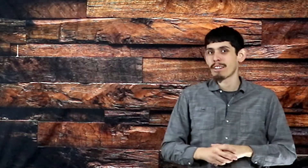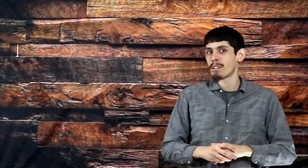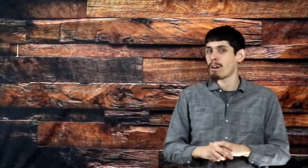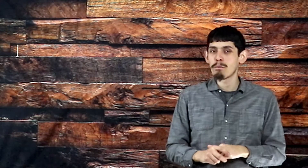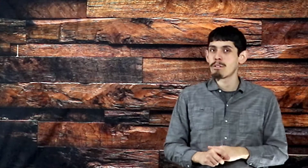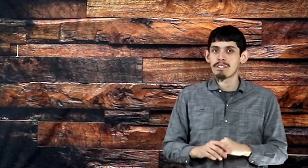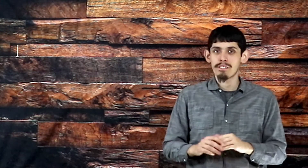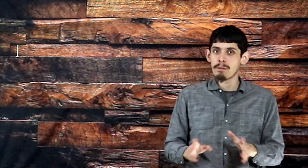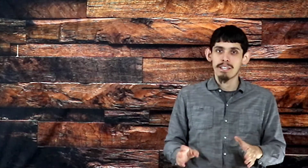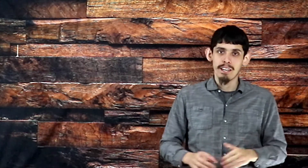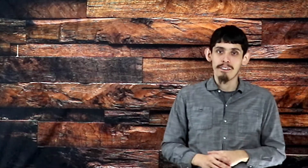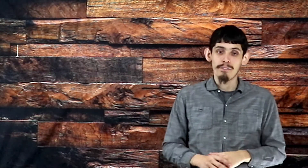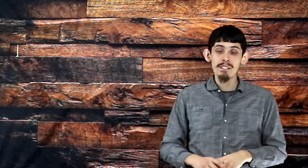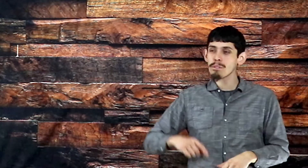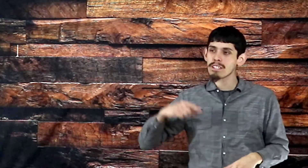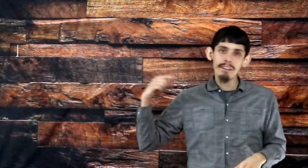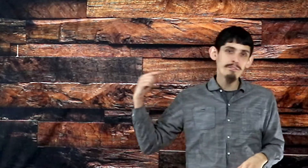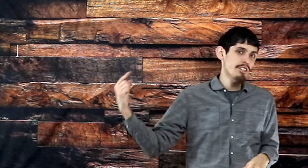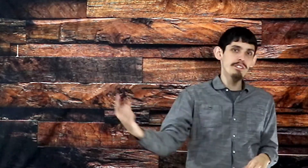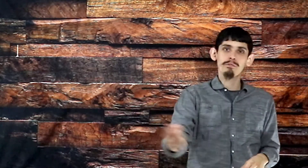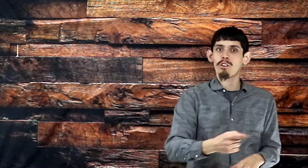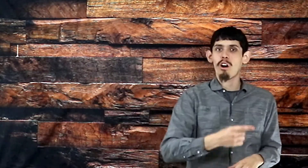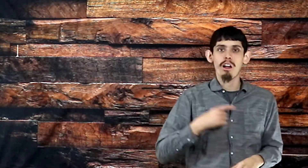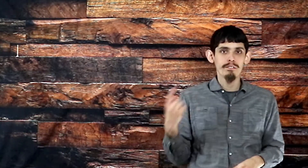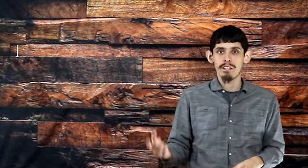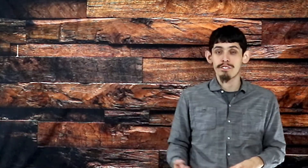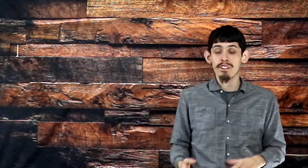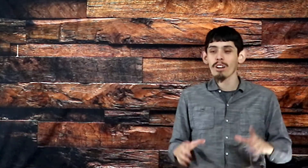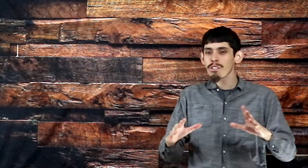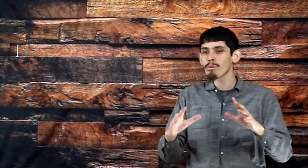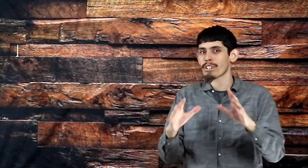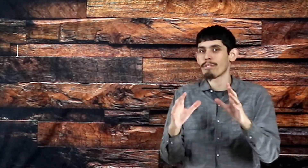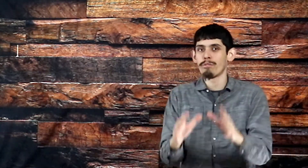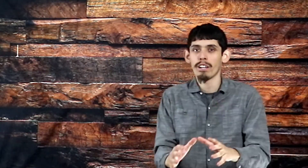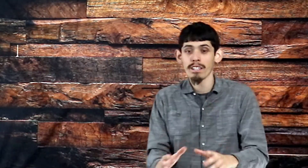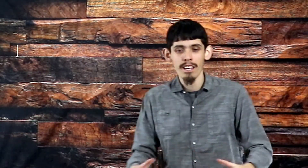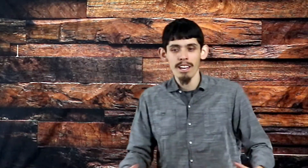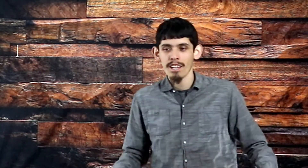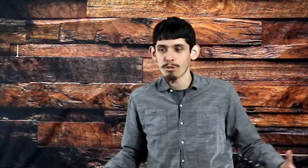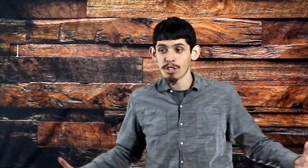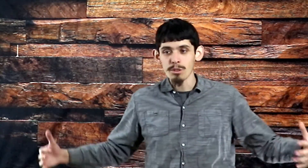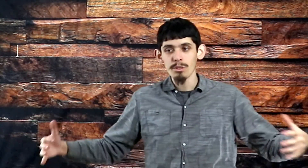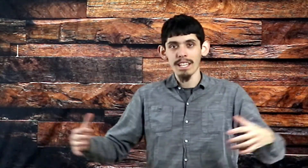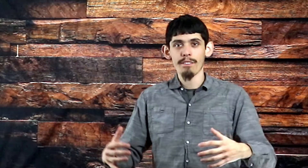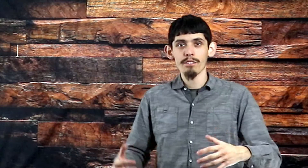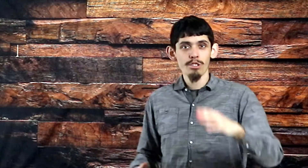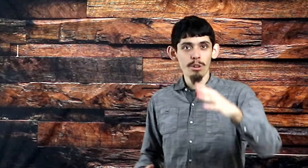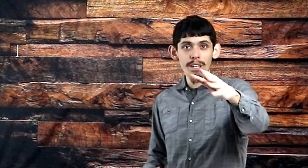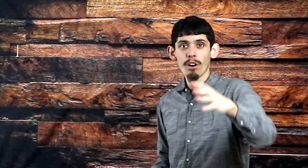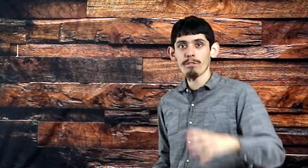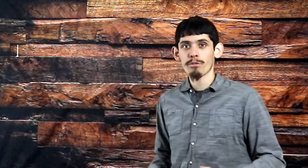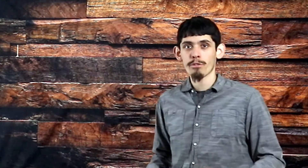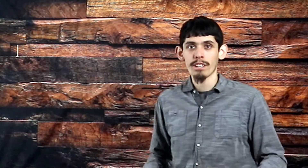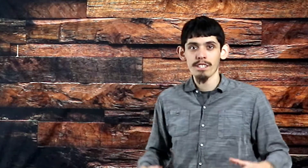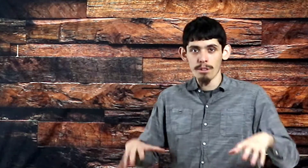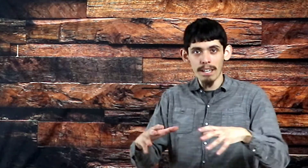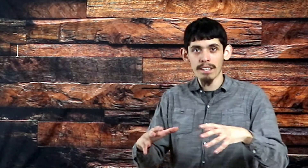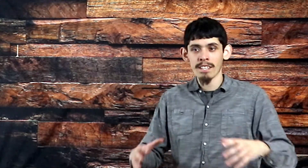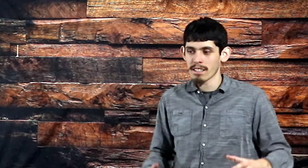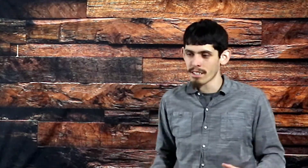the Bible the same again. This was life-changing for all of us. Not only was it fun to do together, so involve your friends as you're making this list.